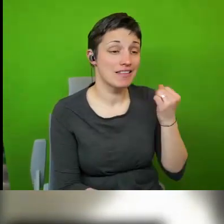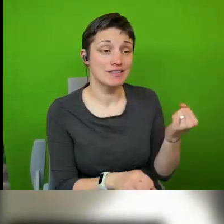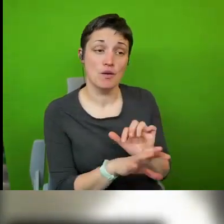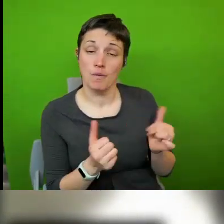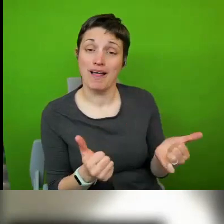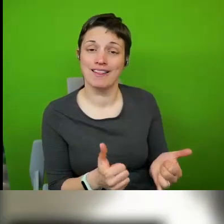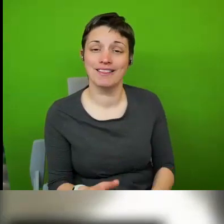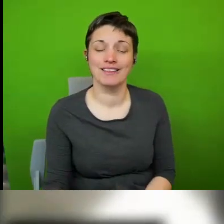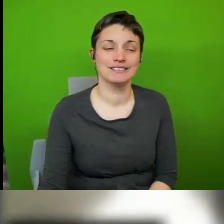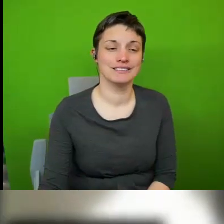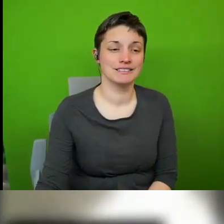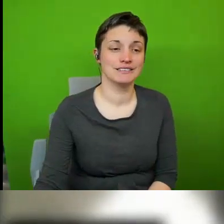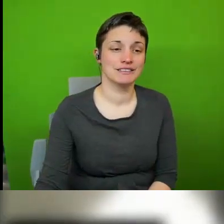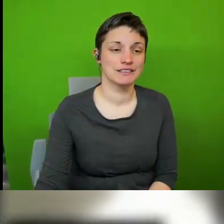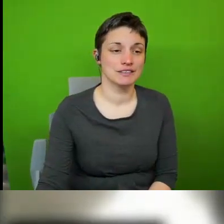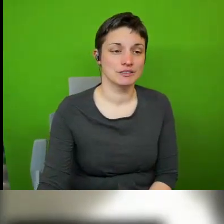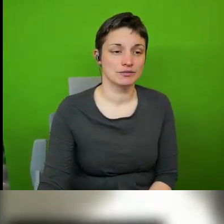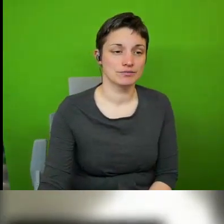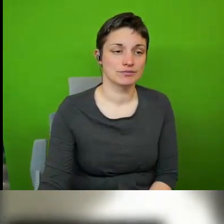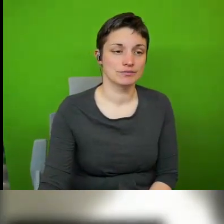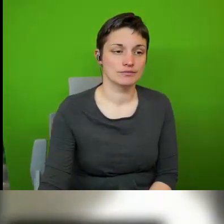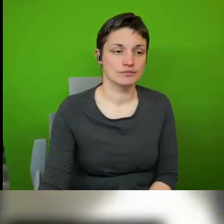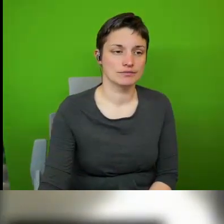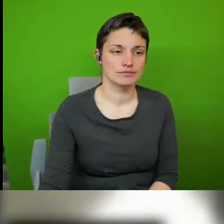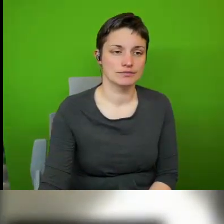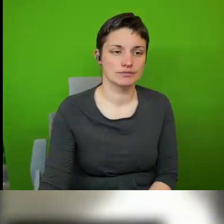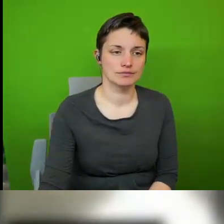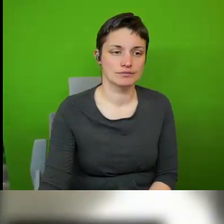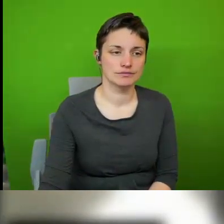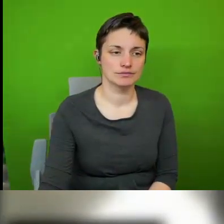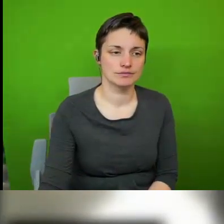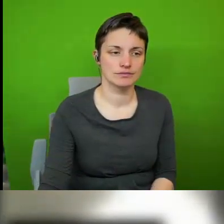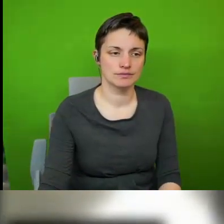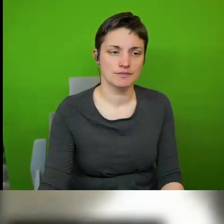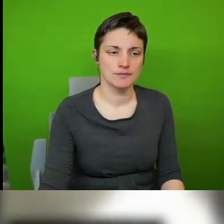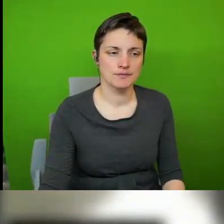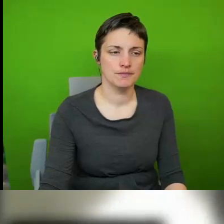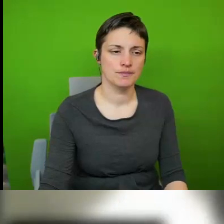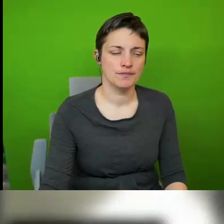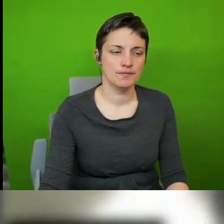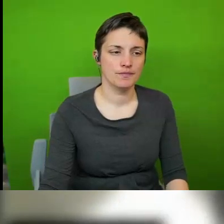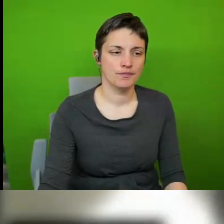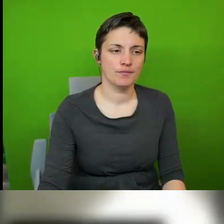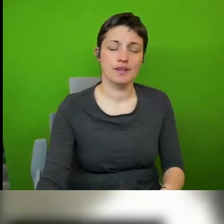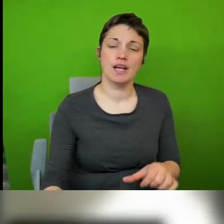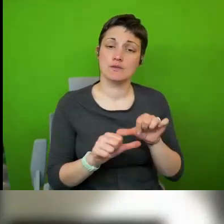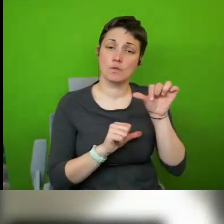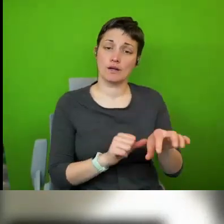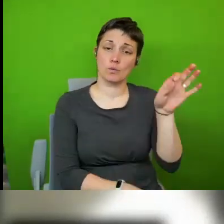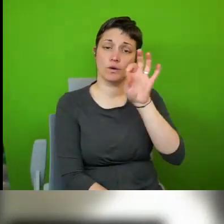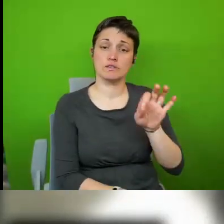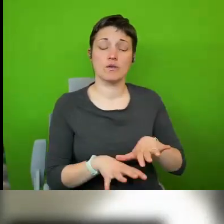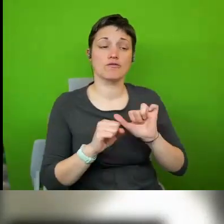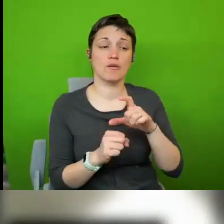um the the next question is from carol and it's uh it's a very particular one um